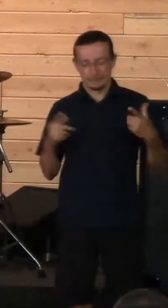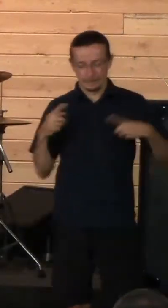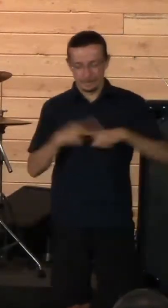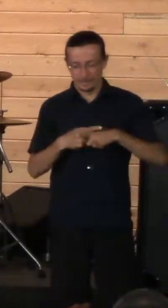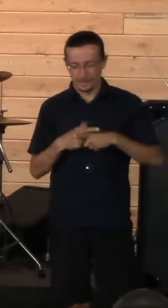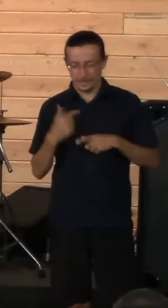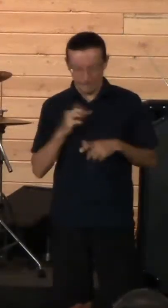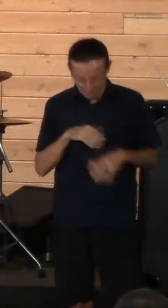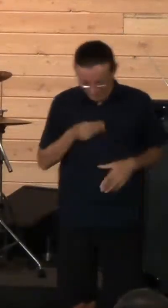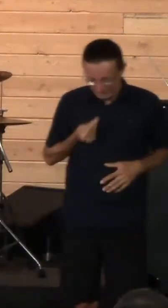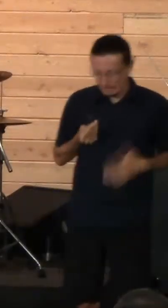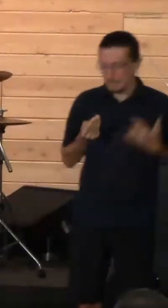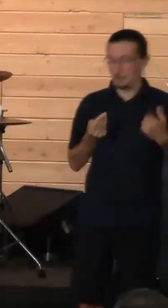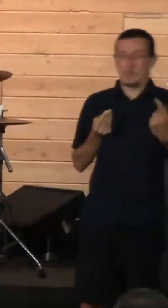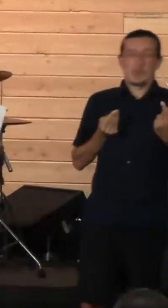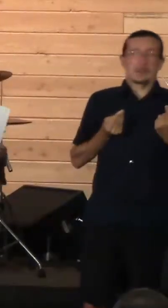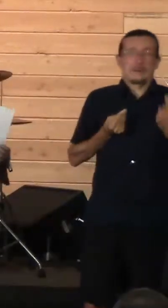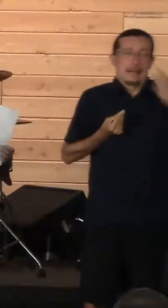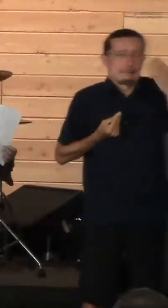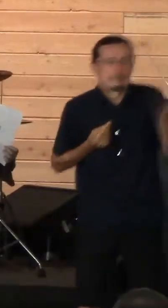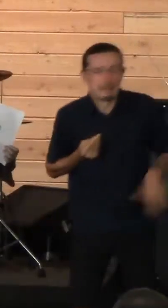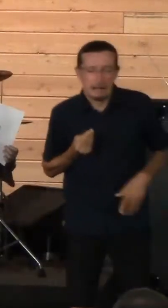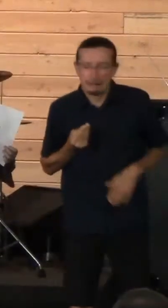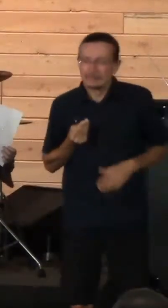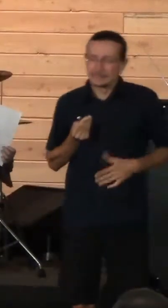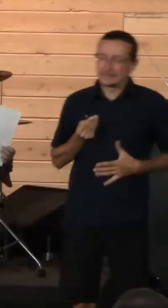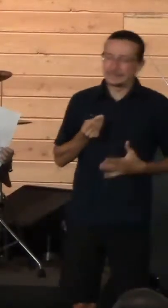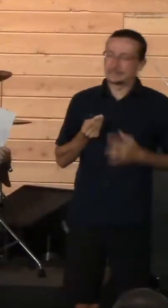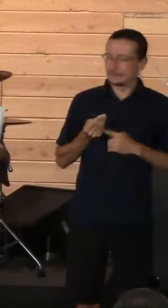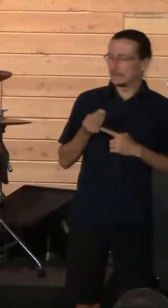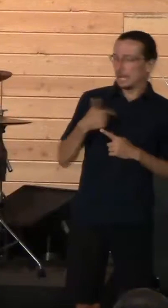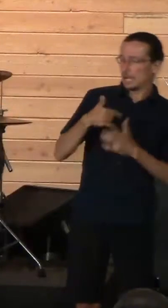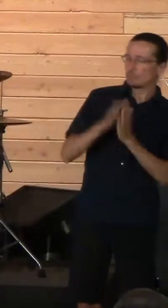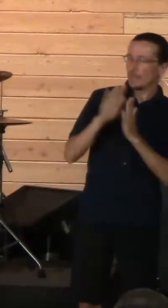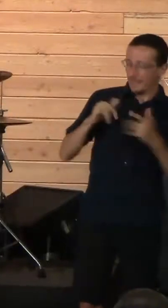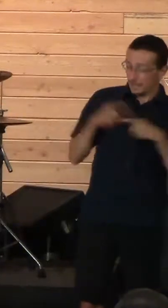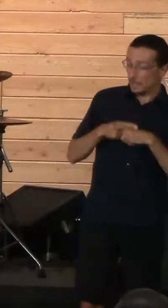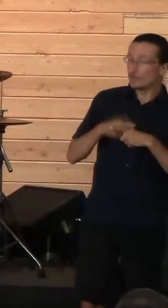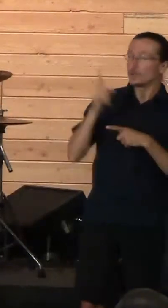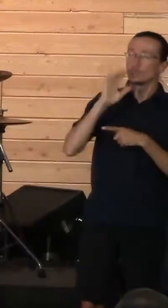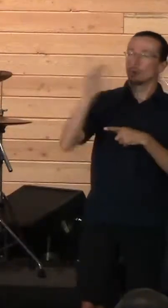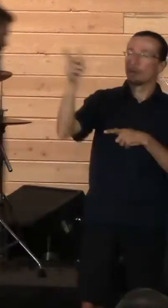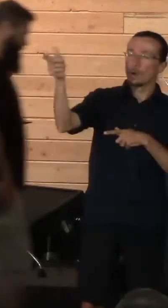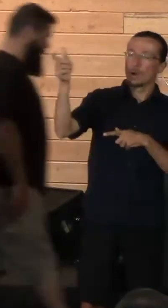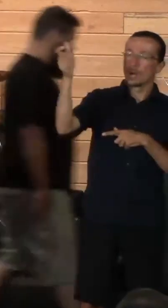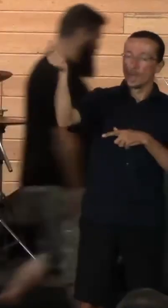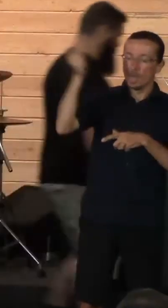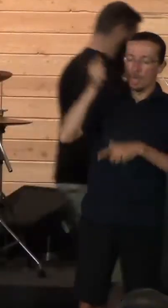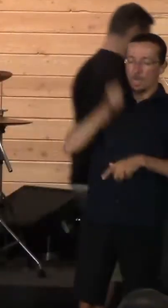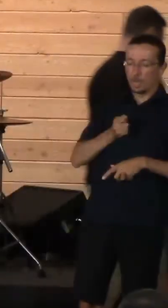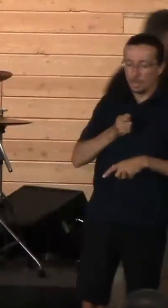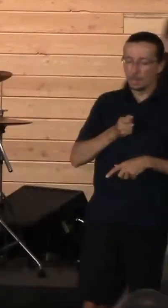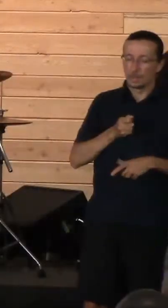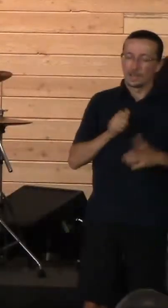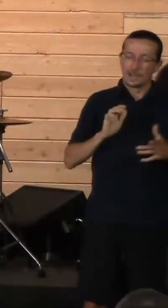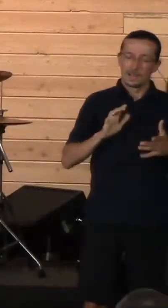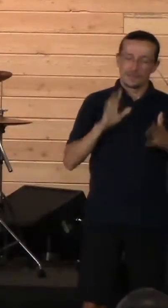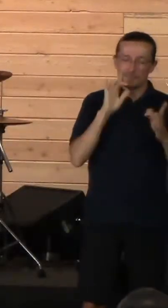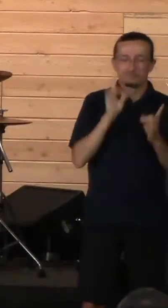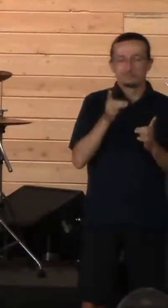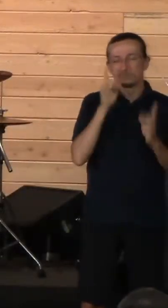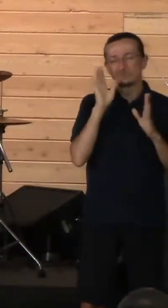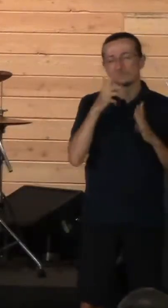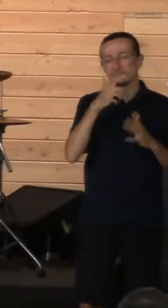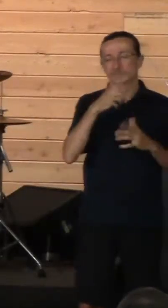with. God, I just pray that you would insert yourself into our conflicts, into the tragedies of our lives, into the most